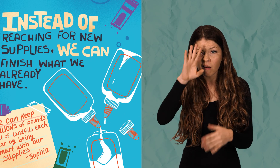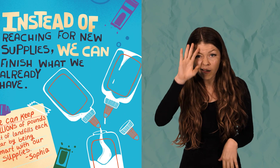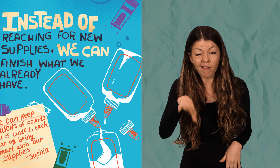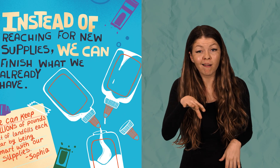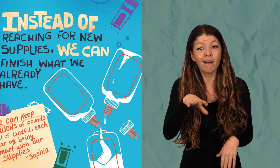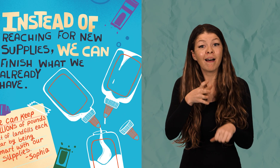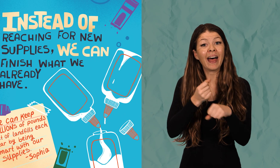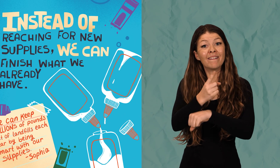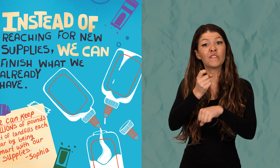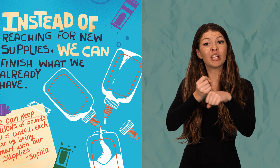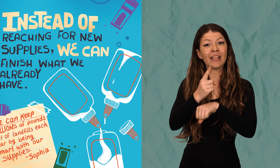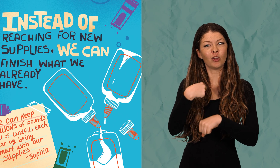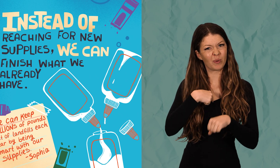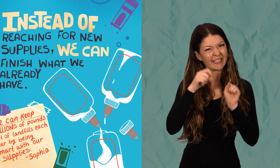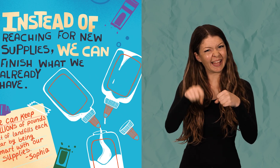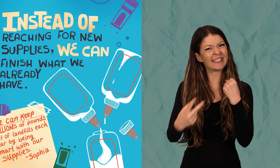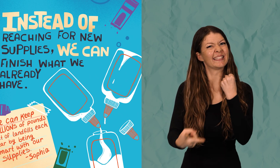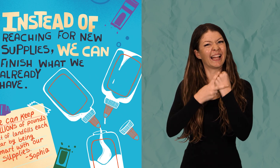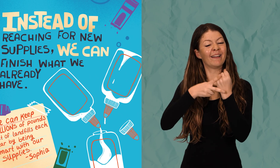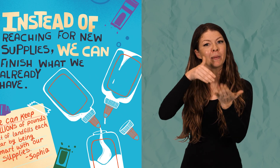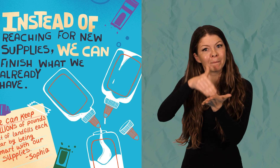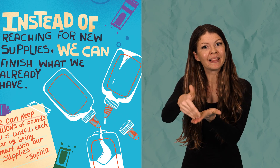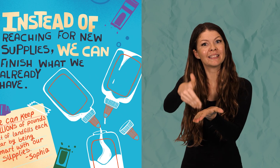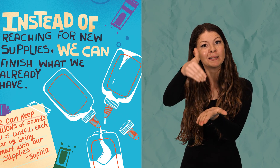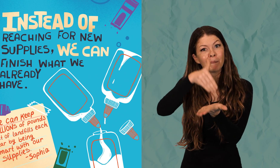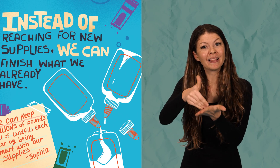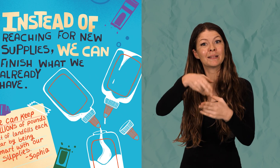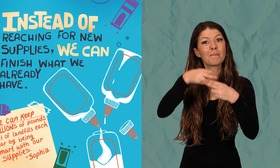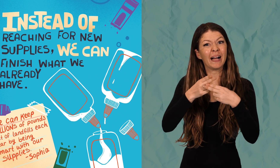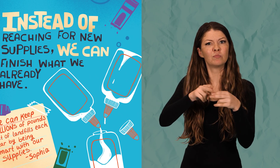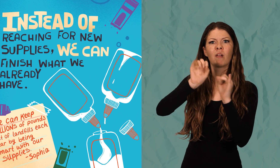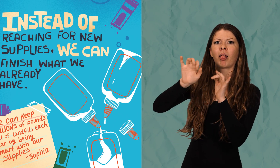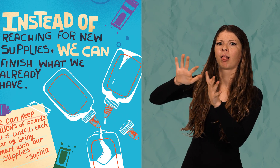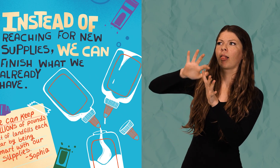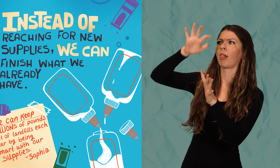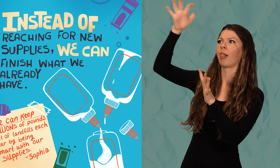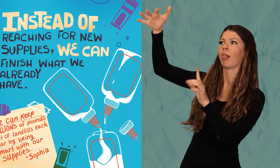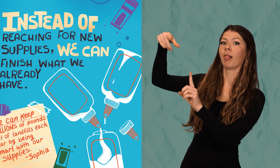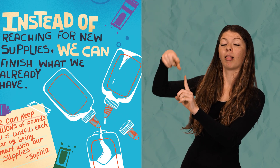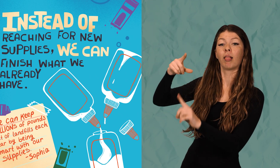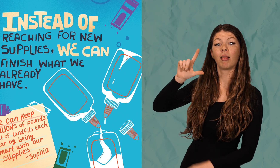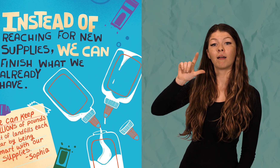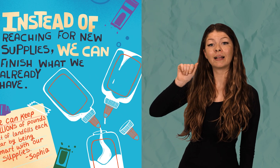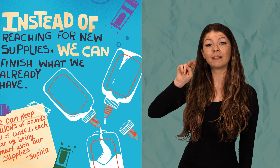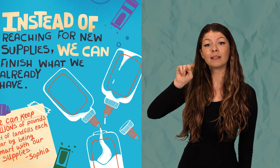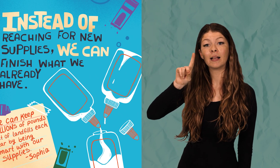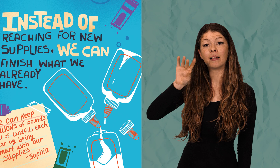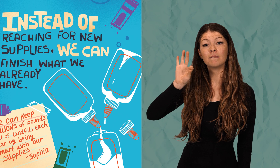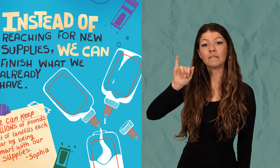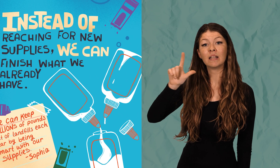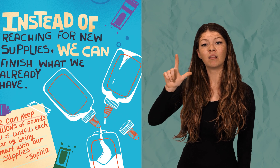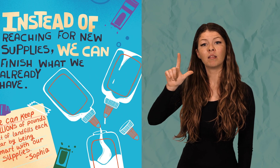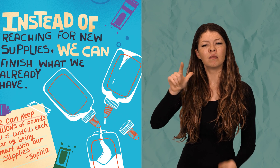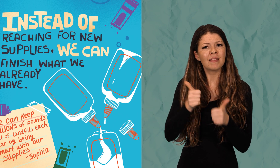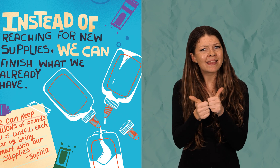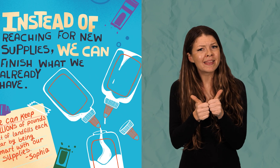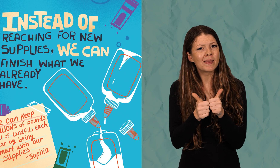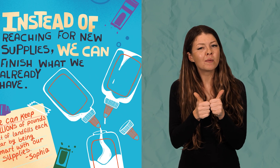We can keep millions of pounds out of landfills each year by being smart with our supplies,